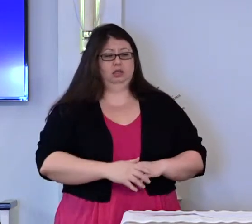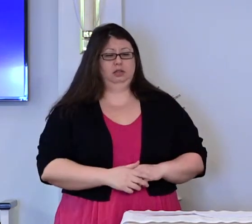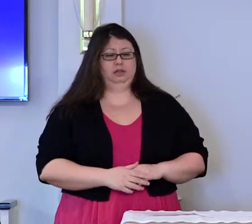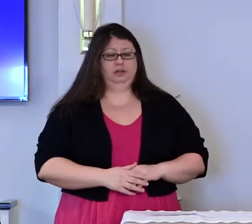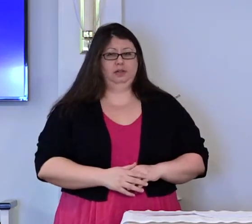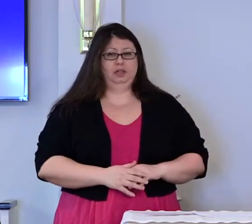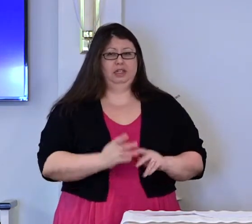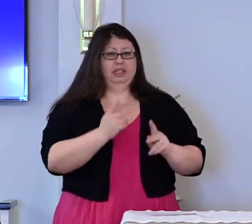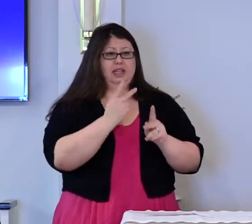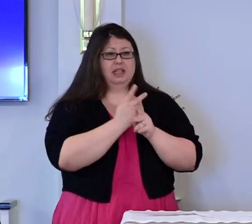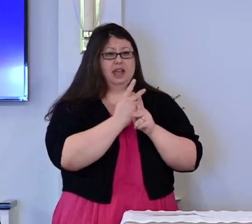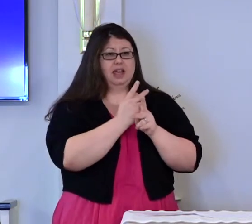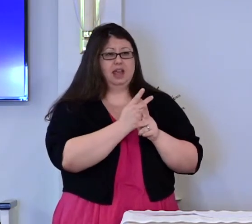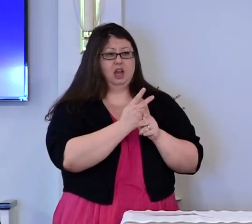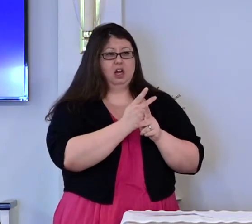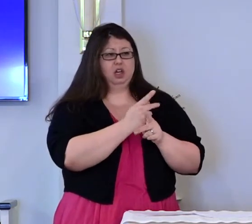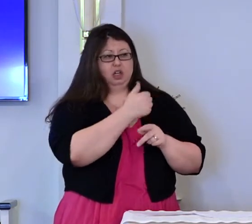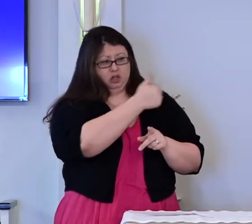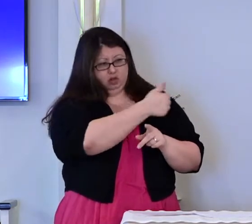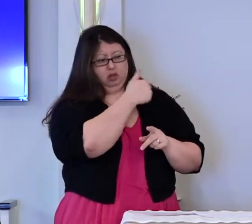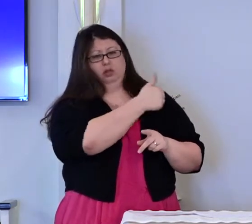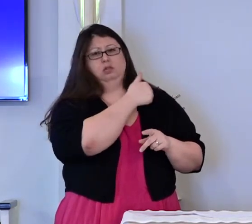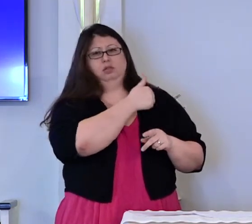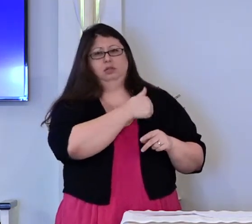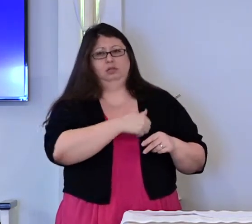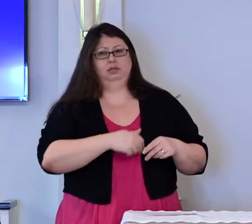to take care of number one.